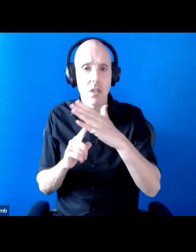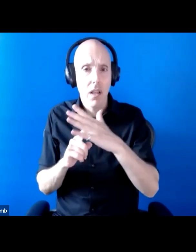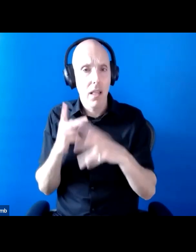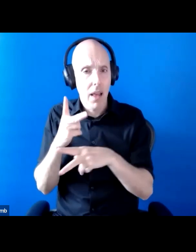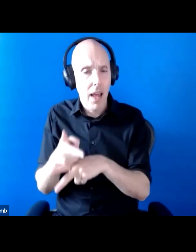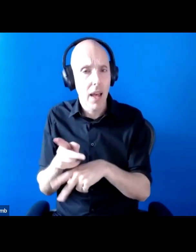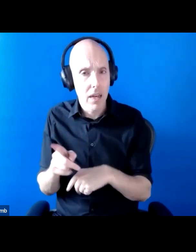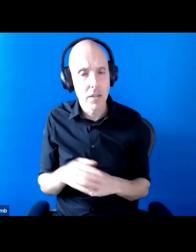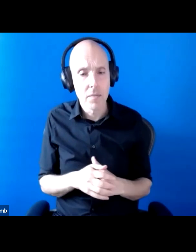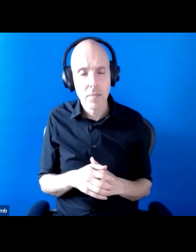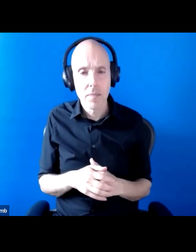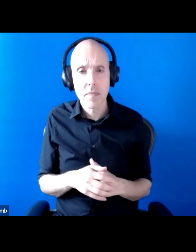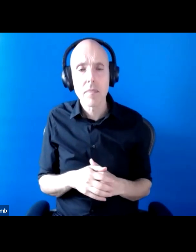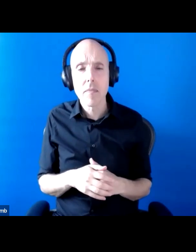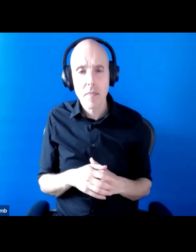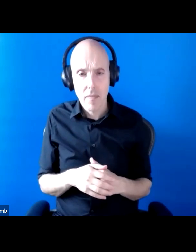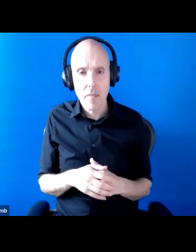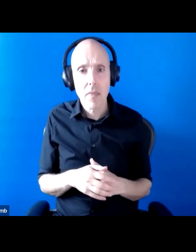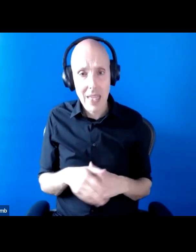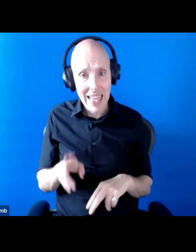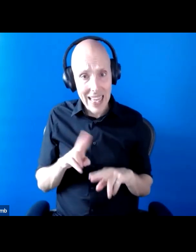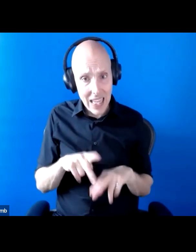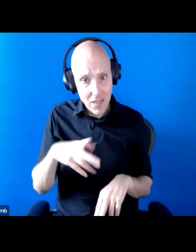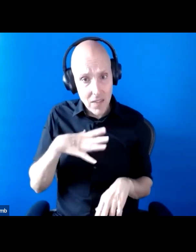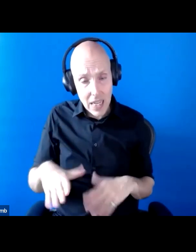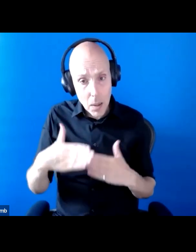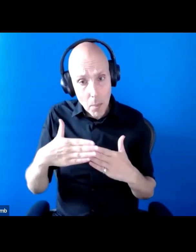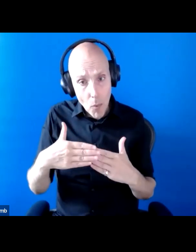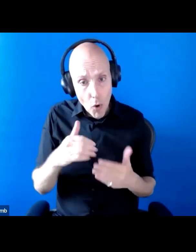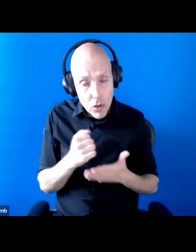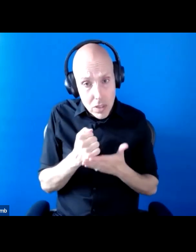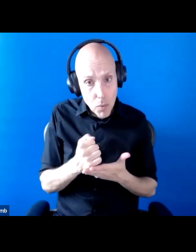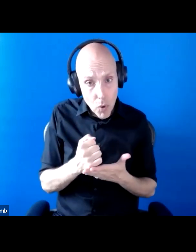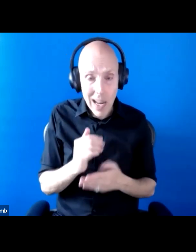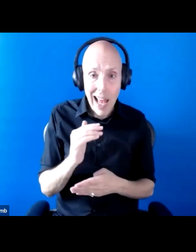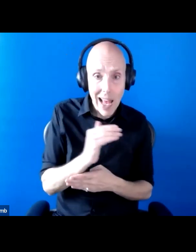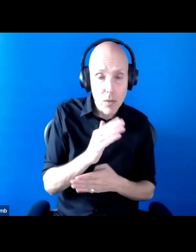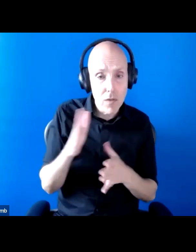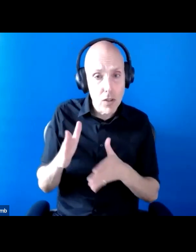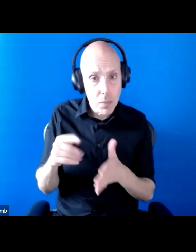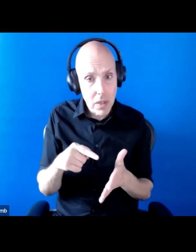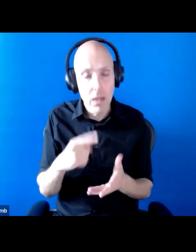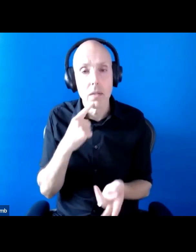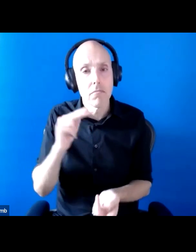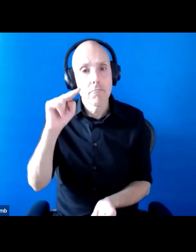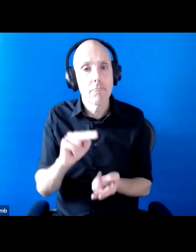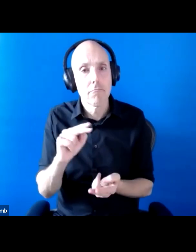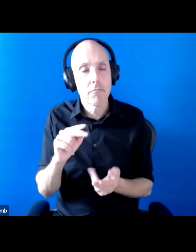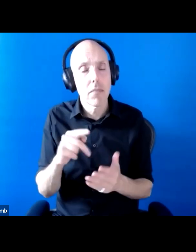Saying that if you needed more support, you're immediately deprioritized for assist for critical care and